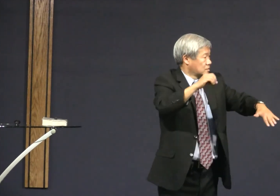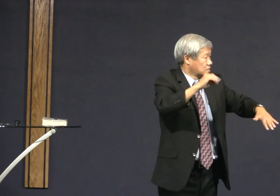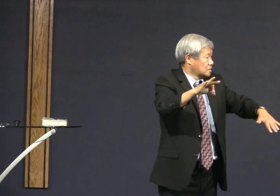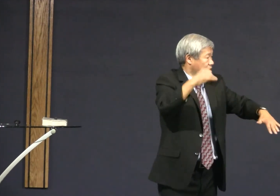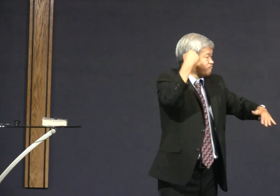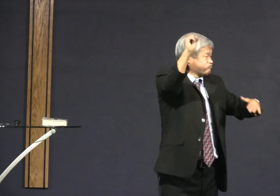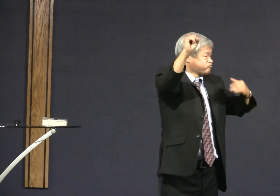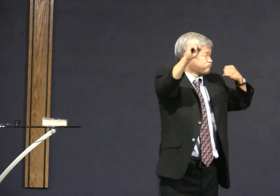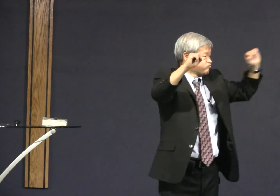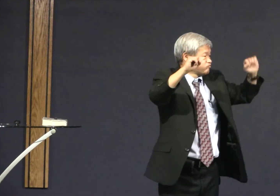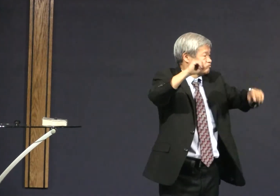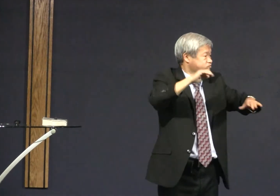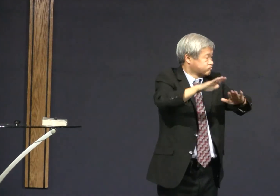children of disobedience